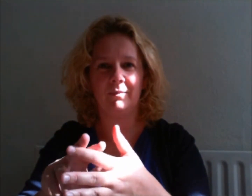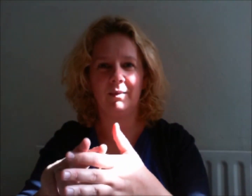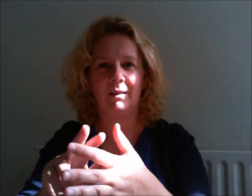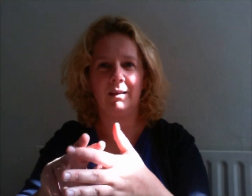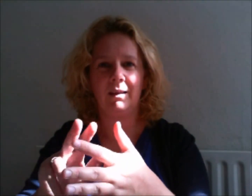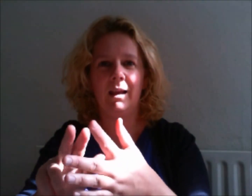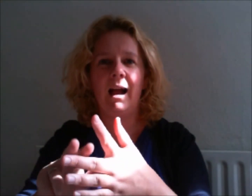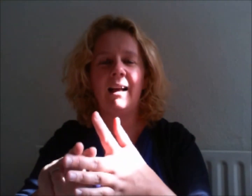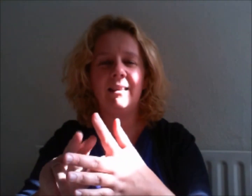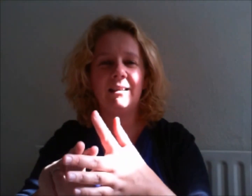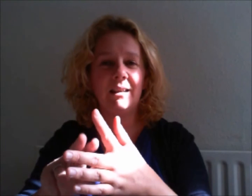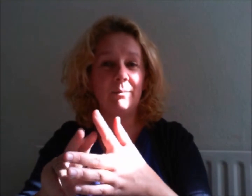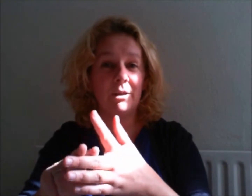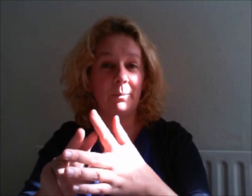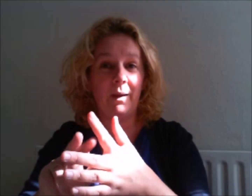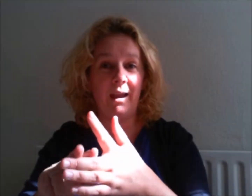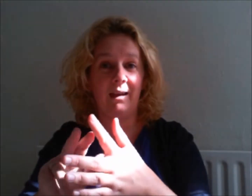And they seem too big.